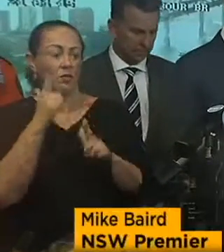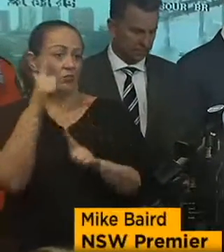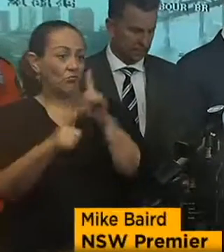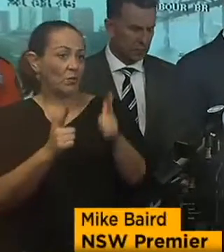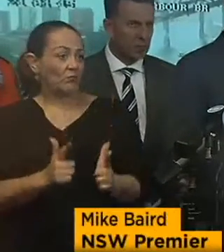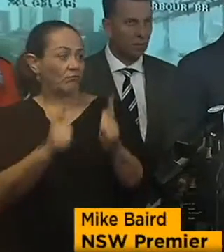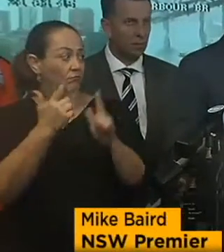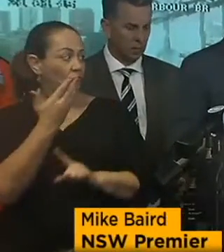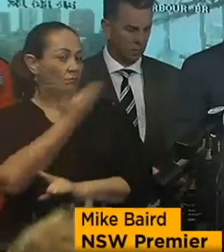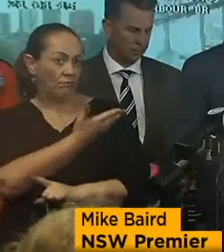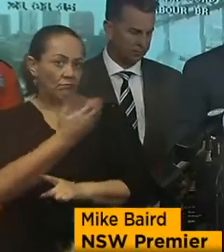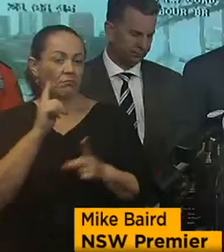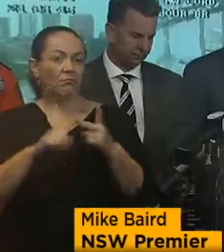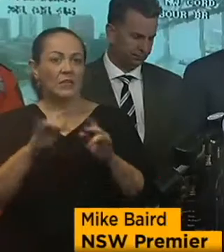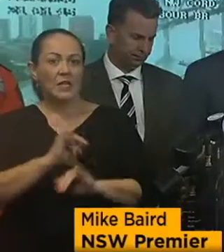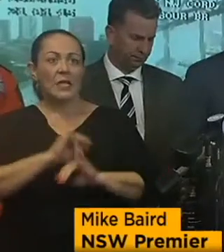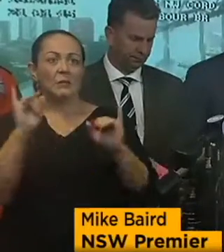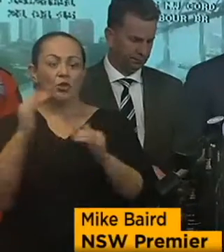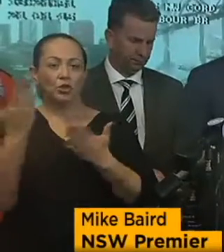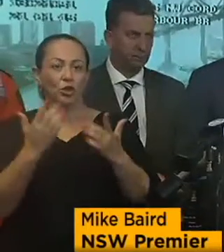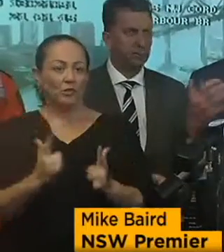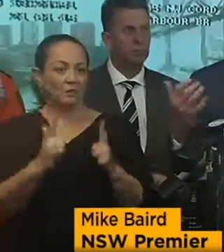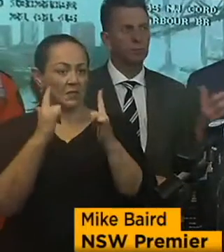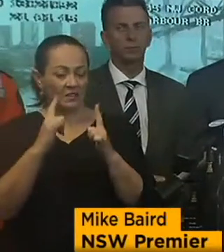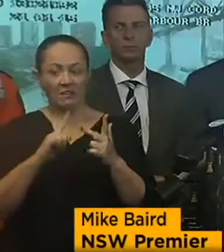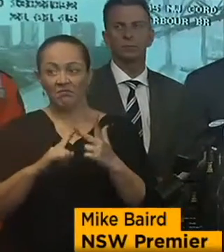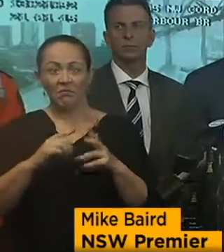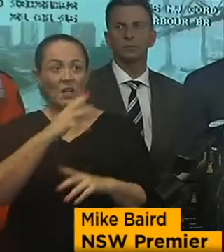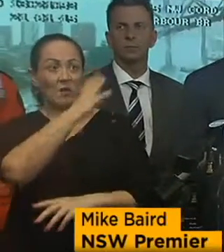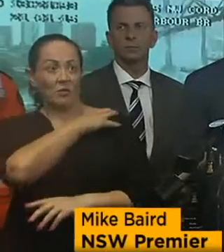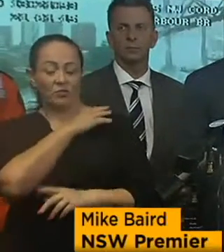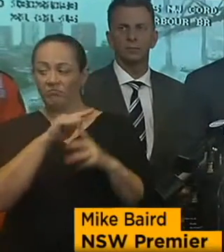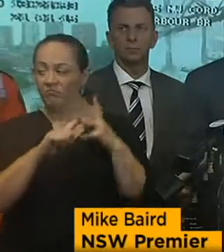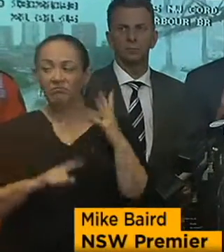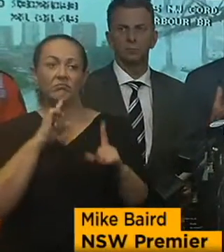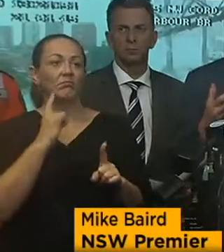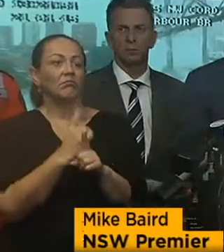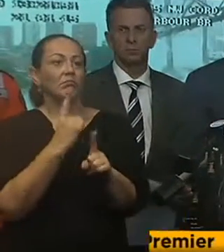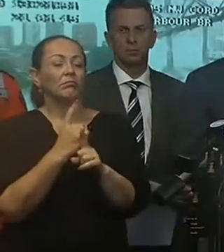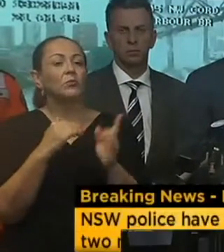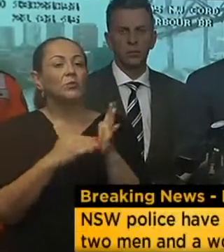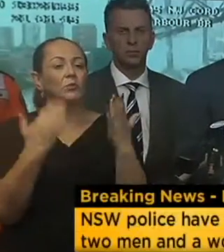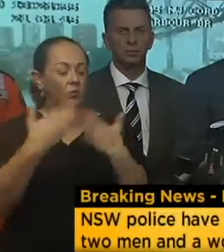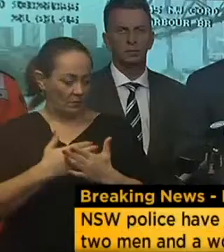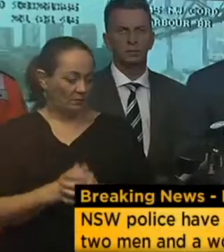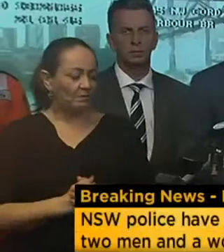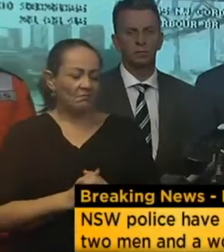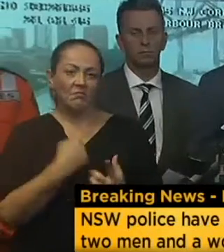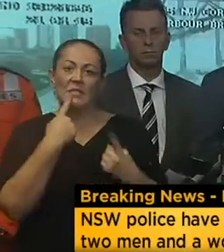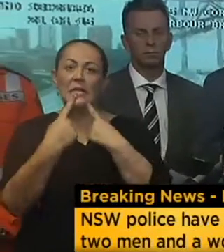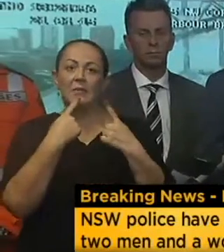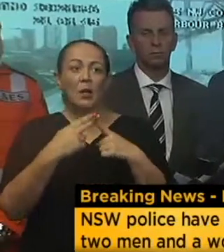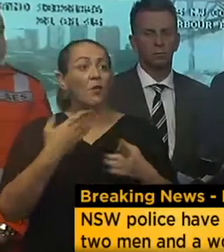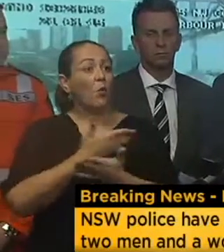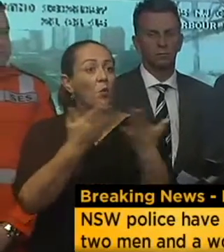in addition to the Emergency Services Minister and the Commissioner who will make some comments, ultimately information that people can